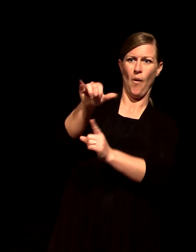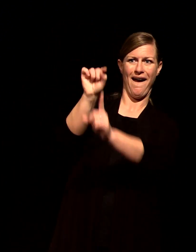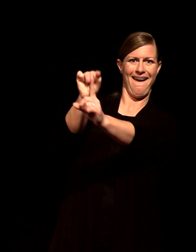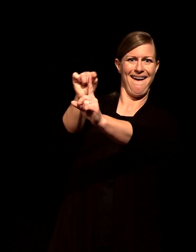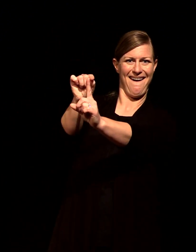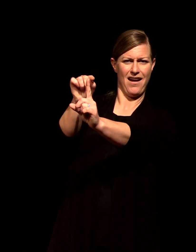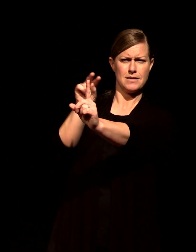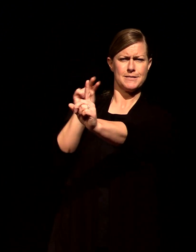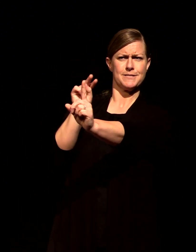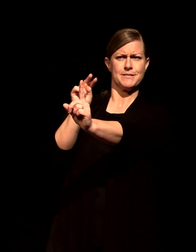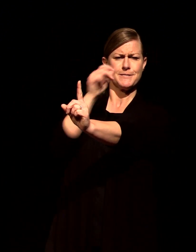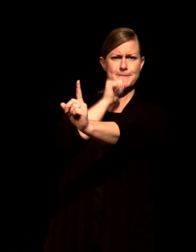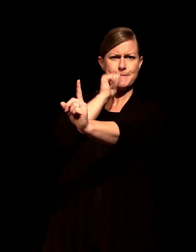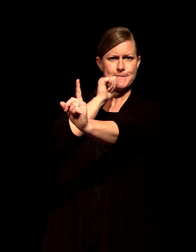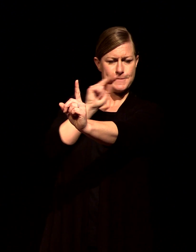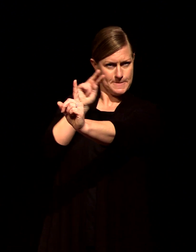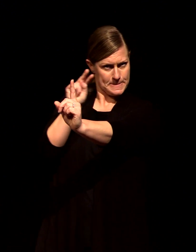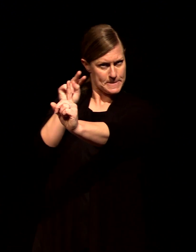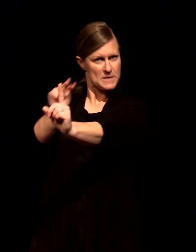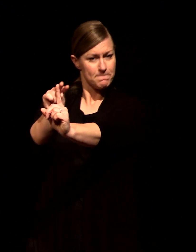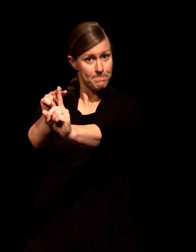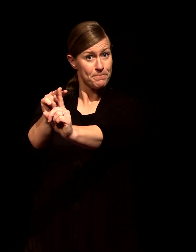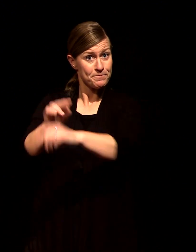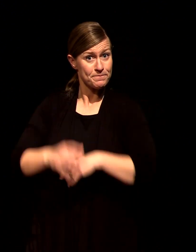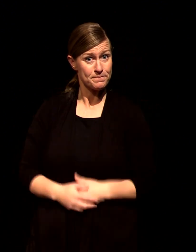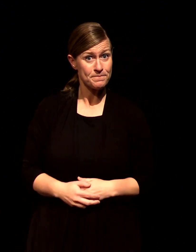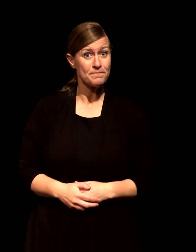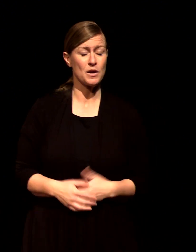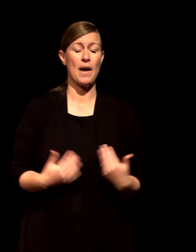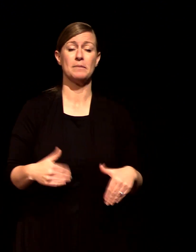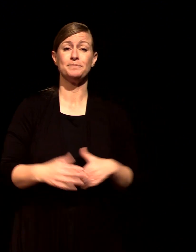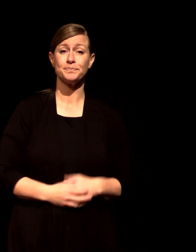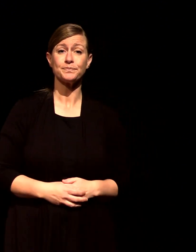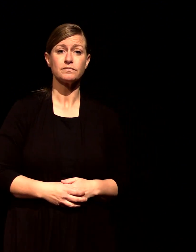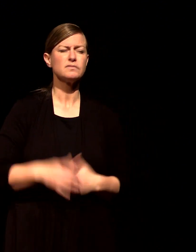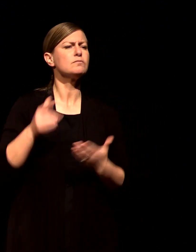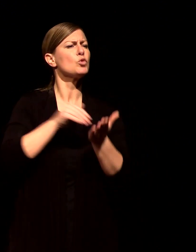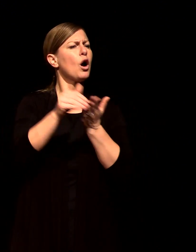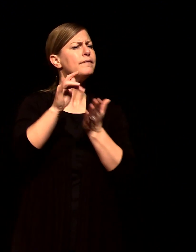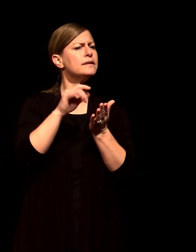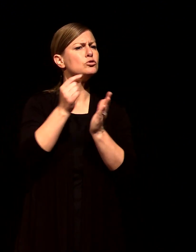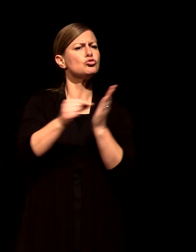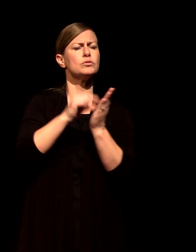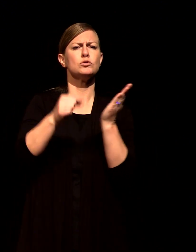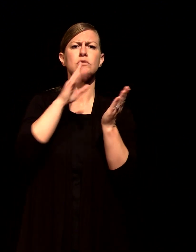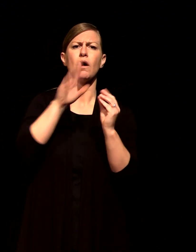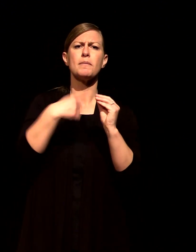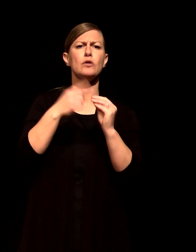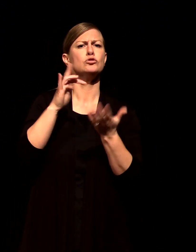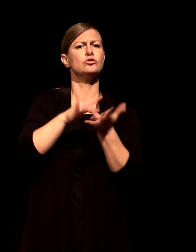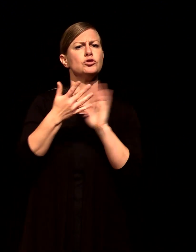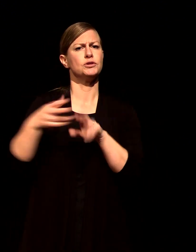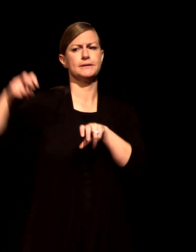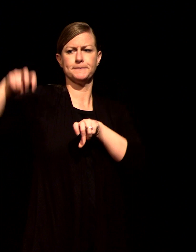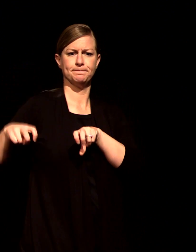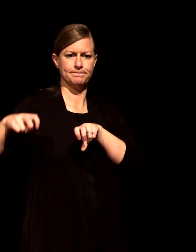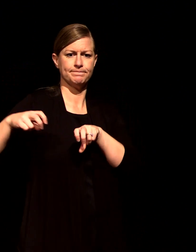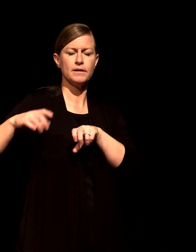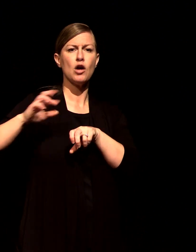seated next to the father and this is a position of honor it's a position of authority but what it really